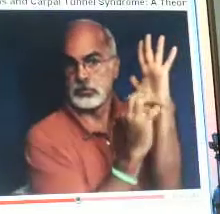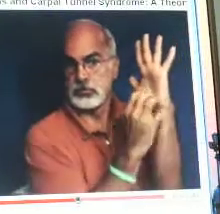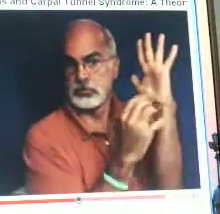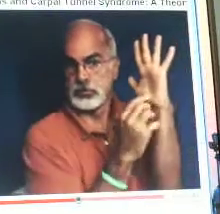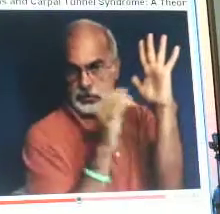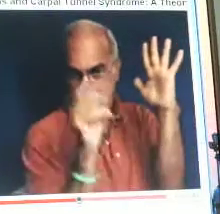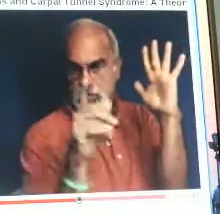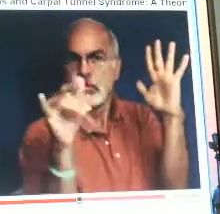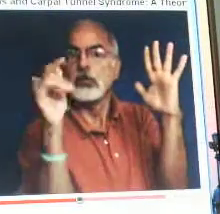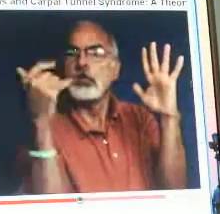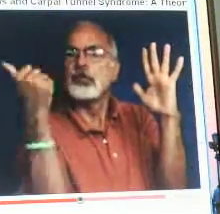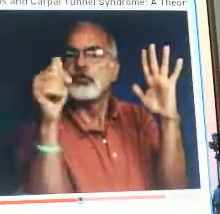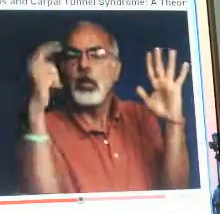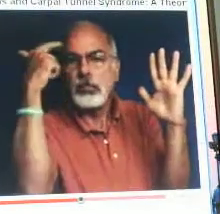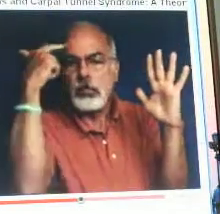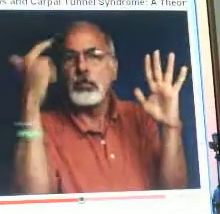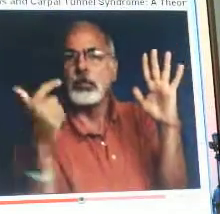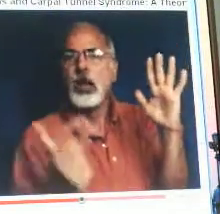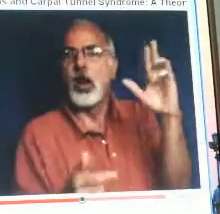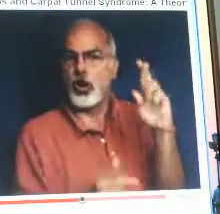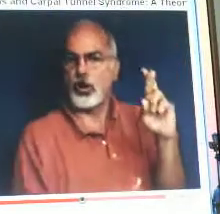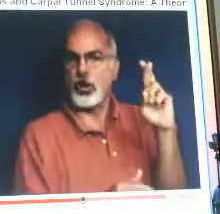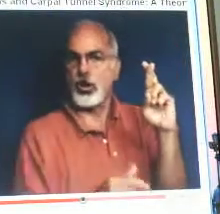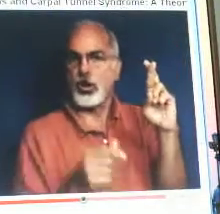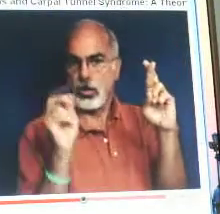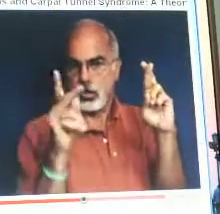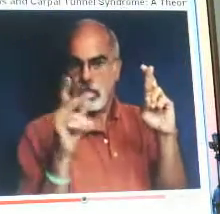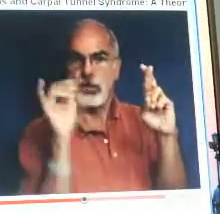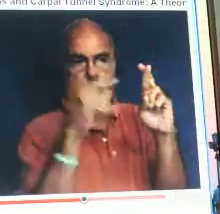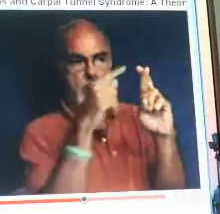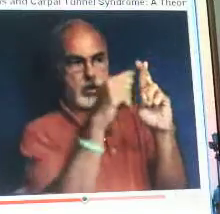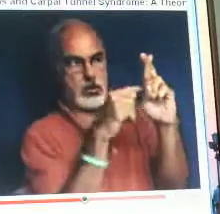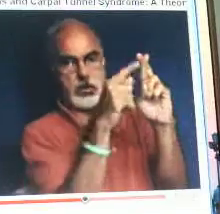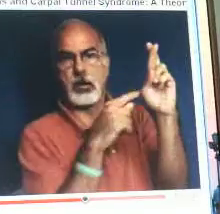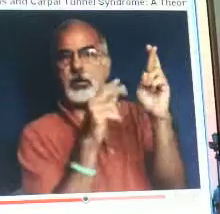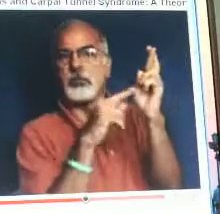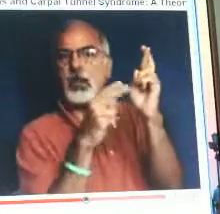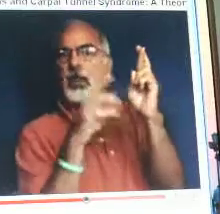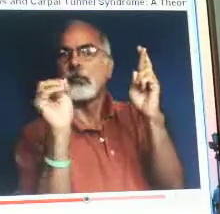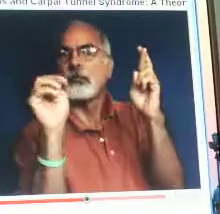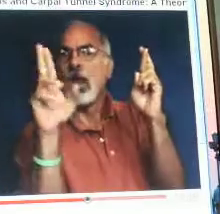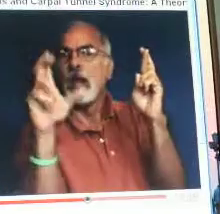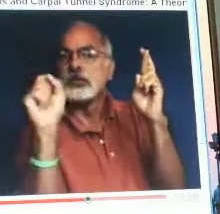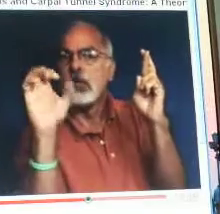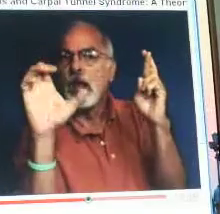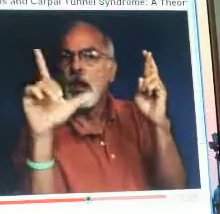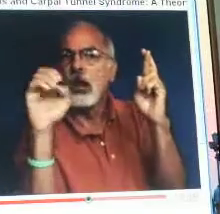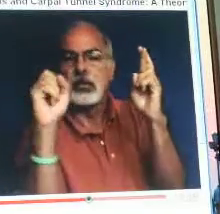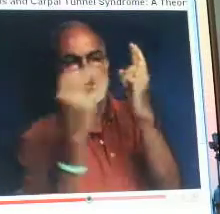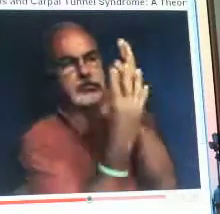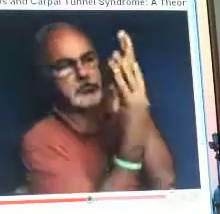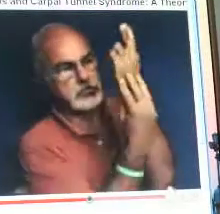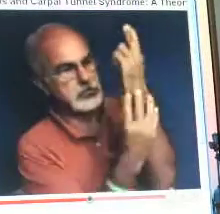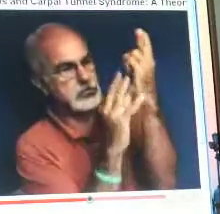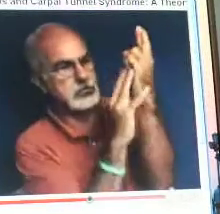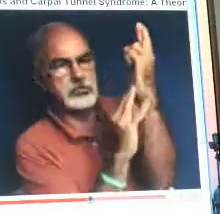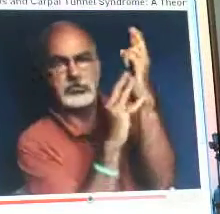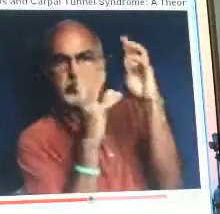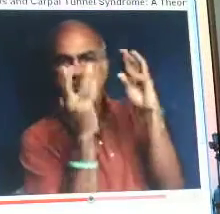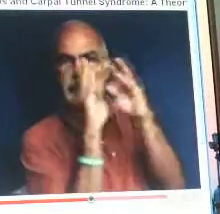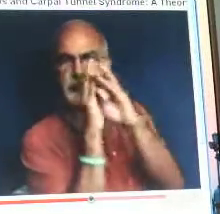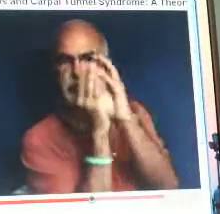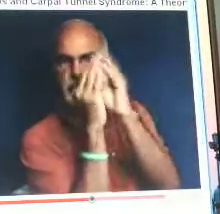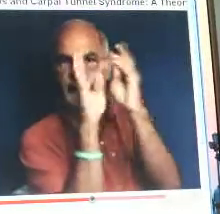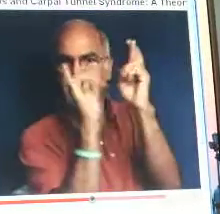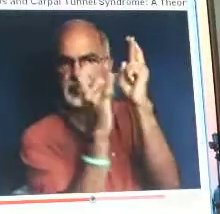is right there in the hand, and you need to think of the letter R. Okay, this is the best example I can give you, and how